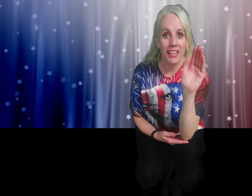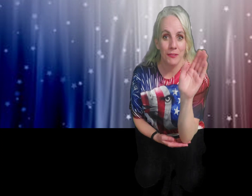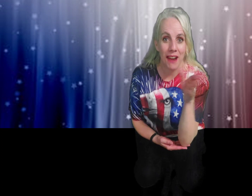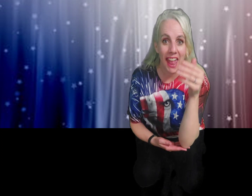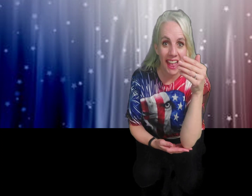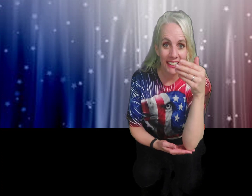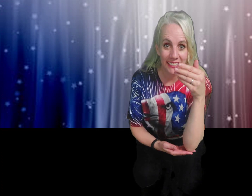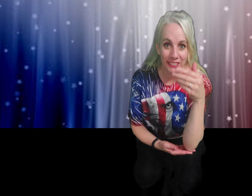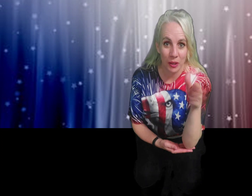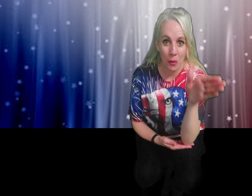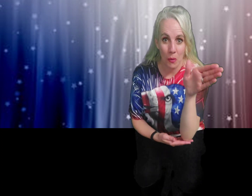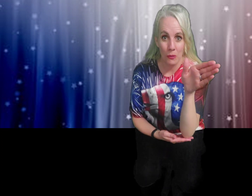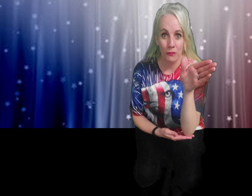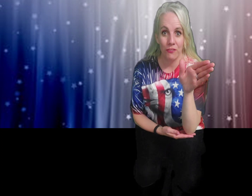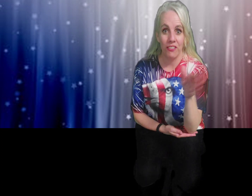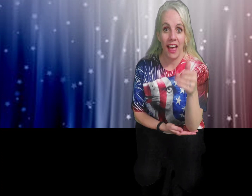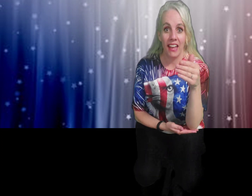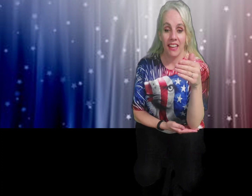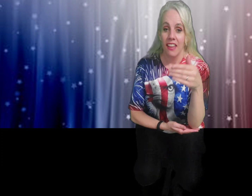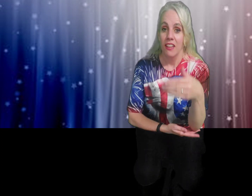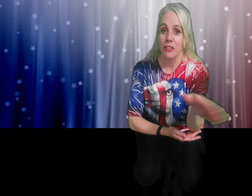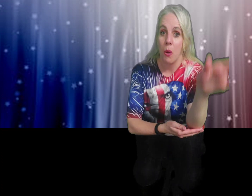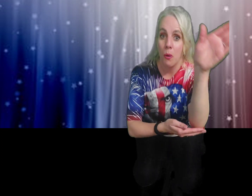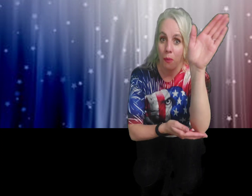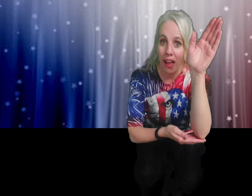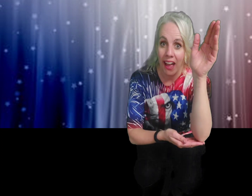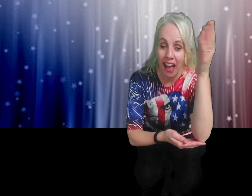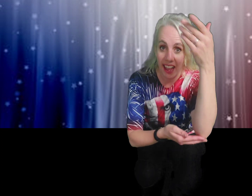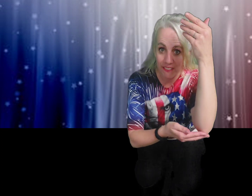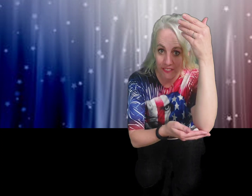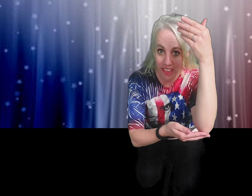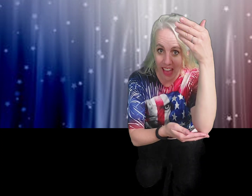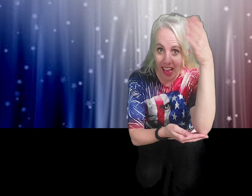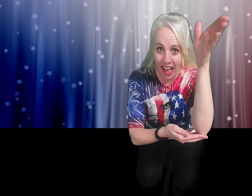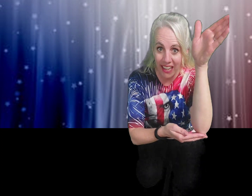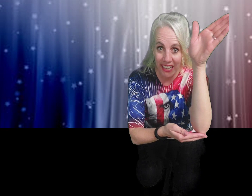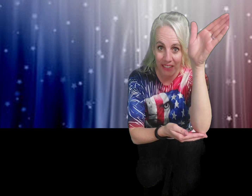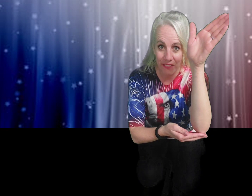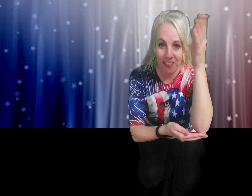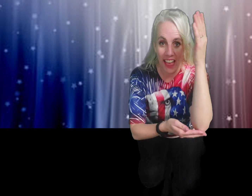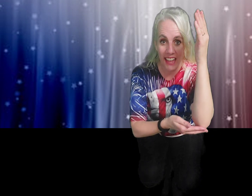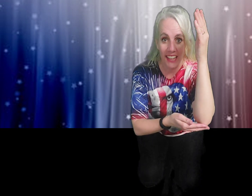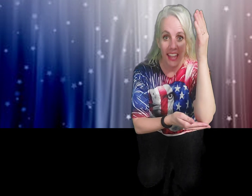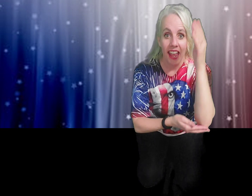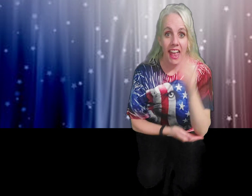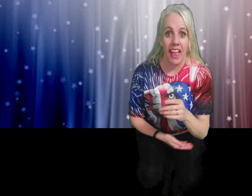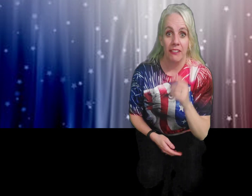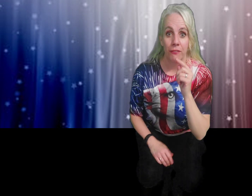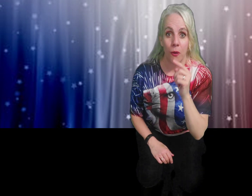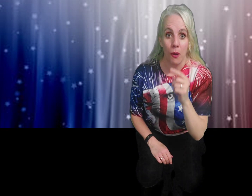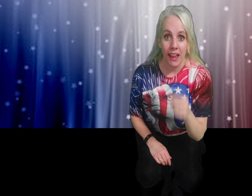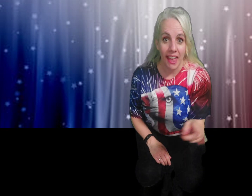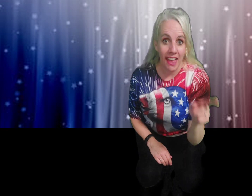grand old flag. You're a high flying flag. And forever.